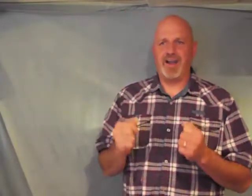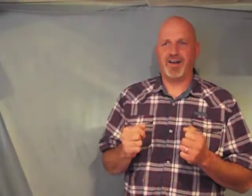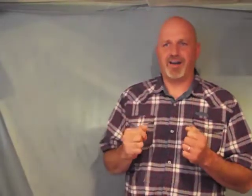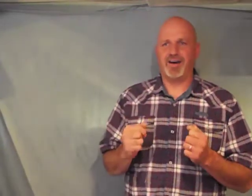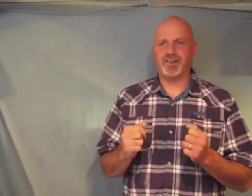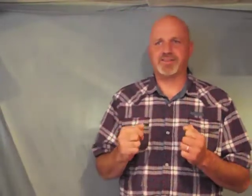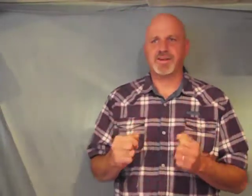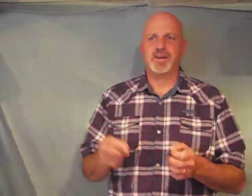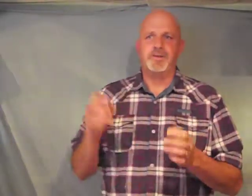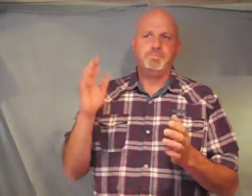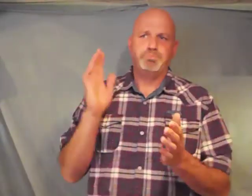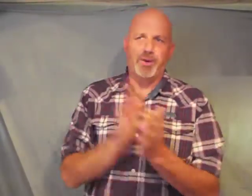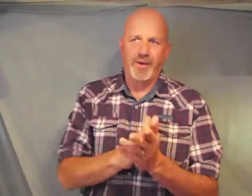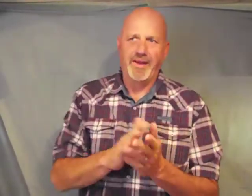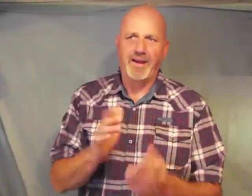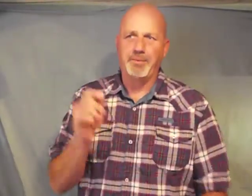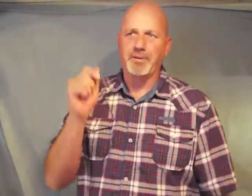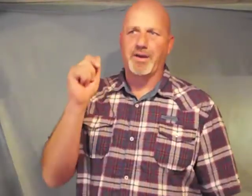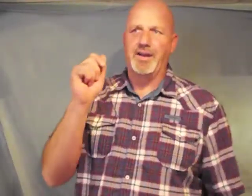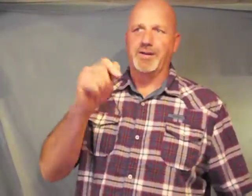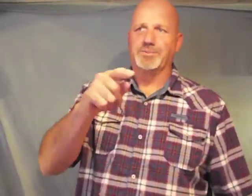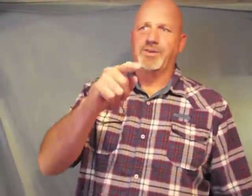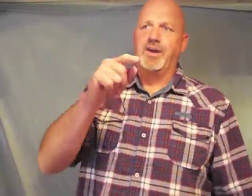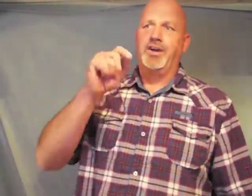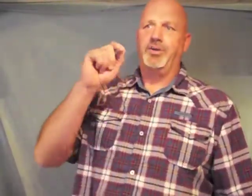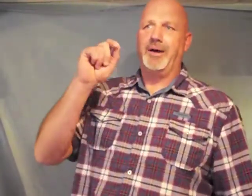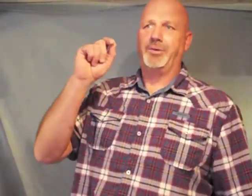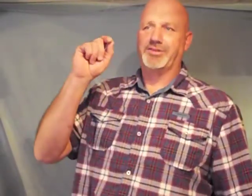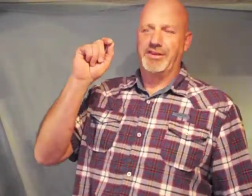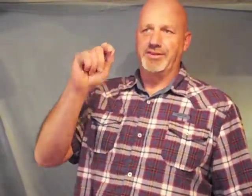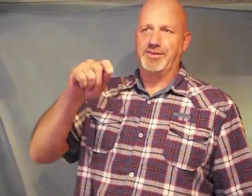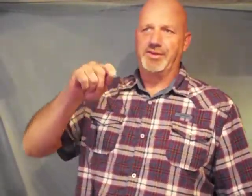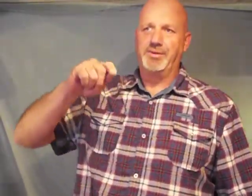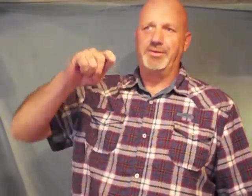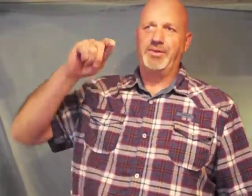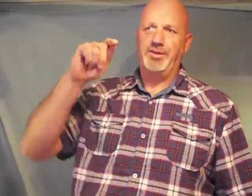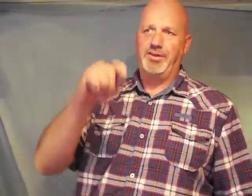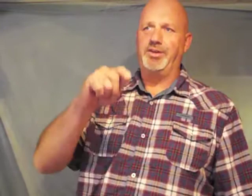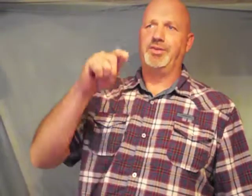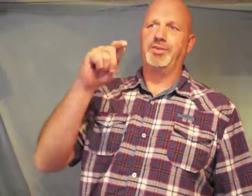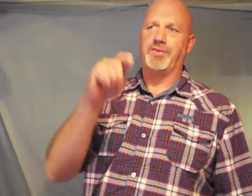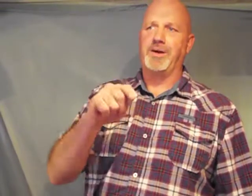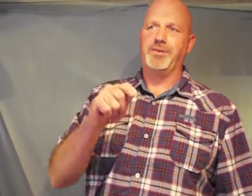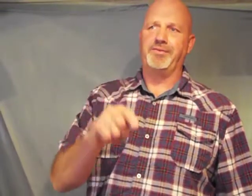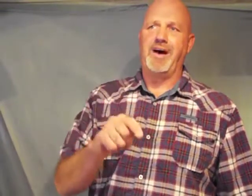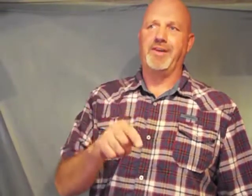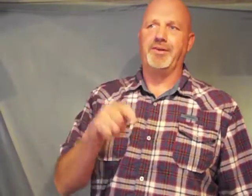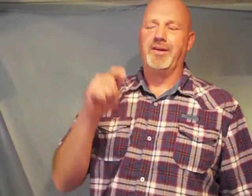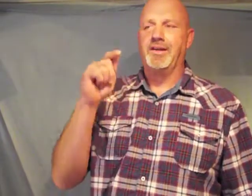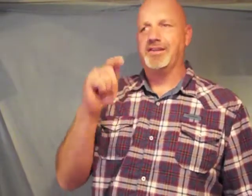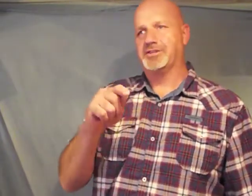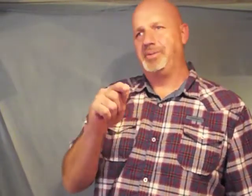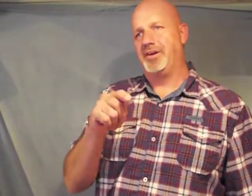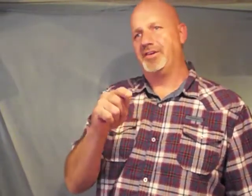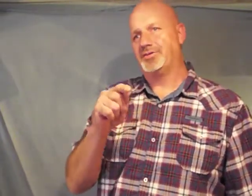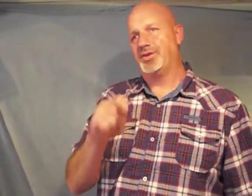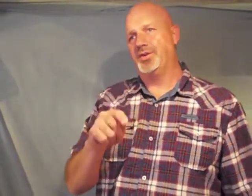cause but when the helper comes whom I will send to you from the father the spirit of truth